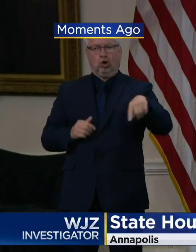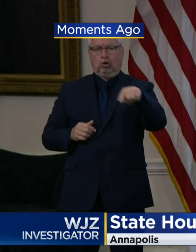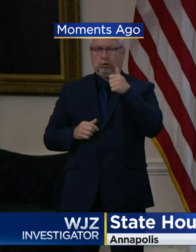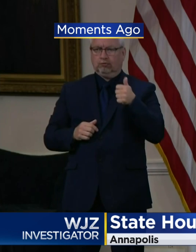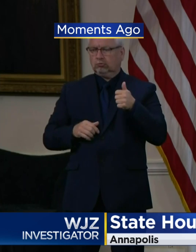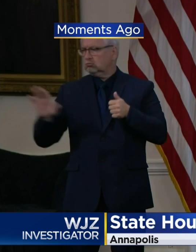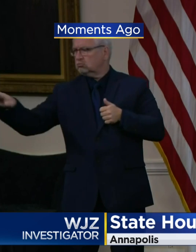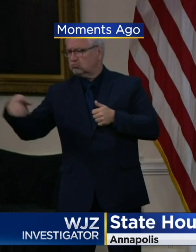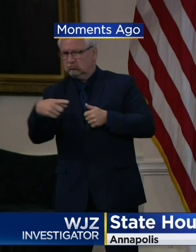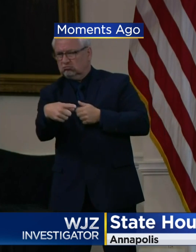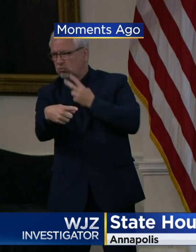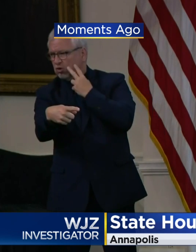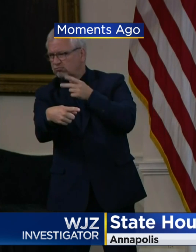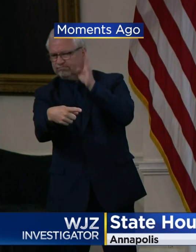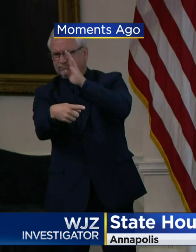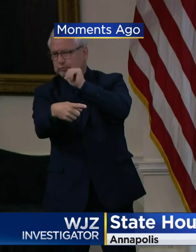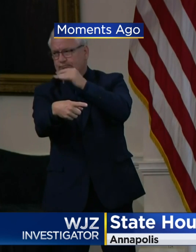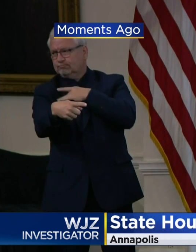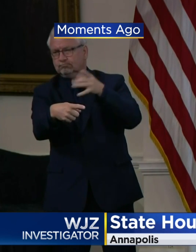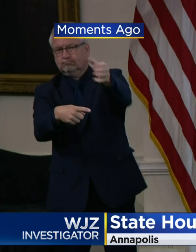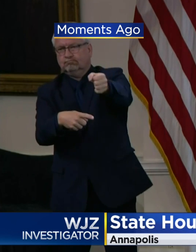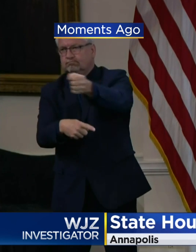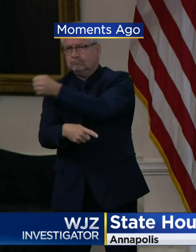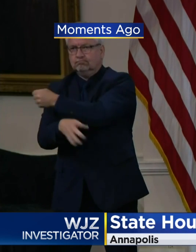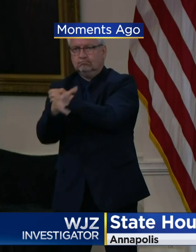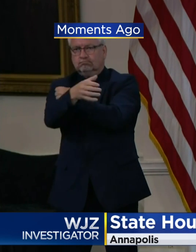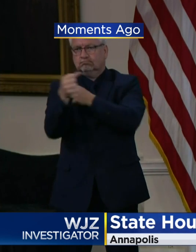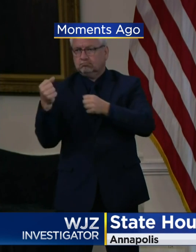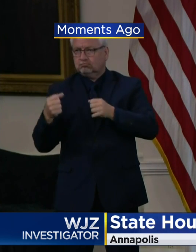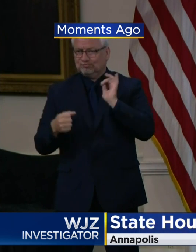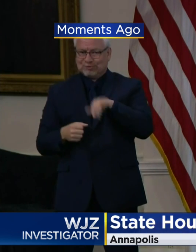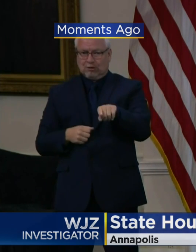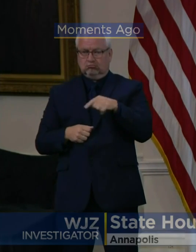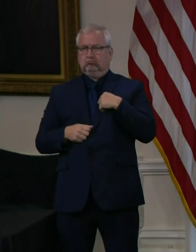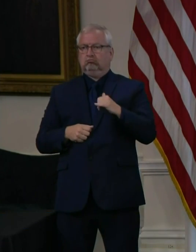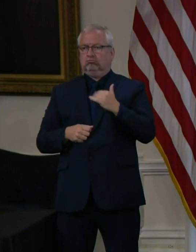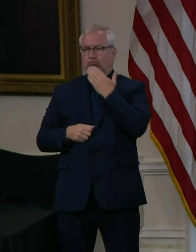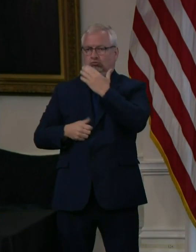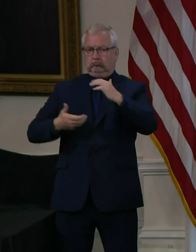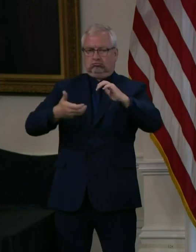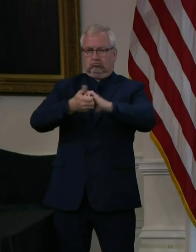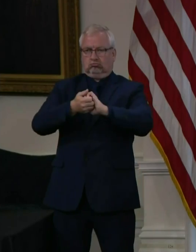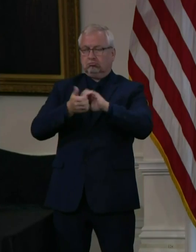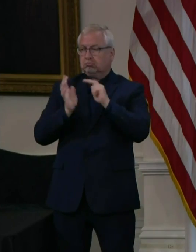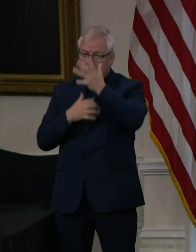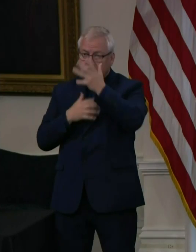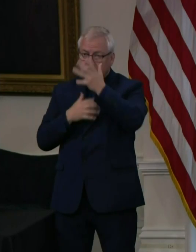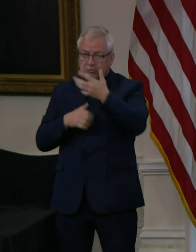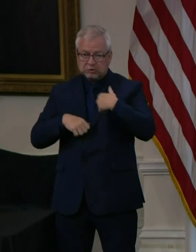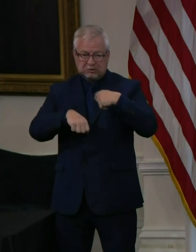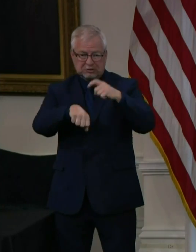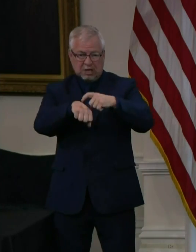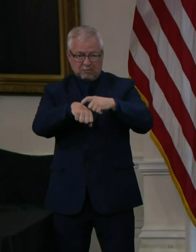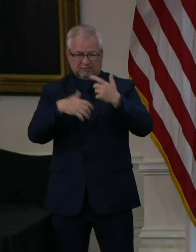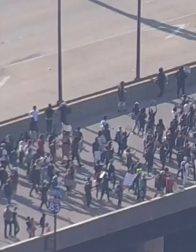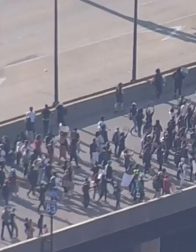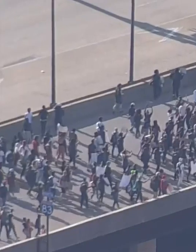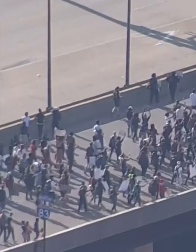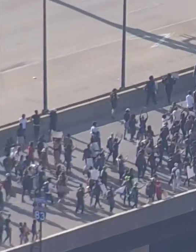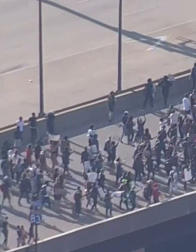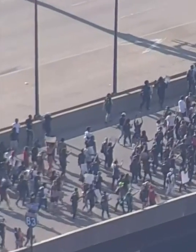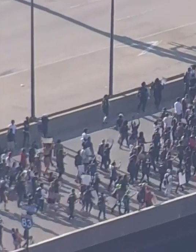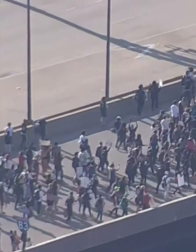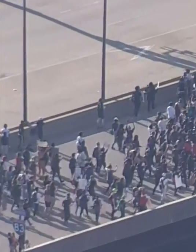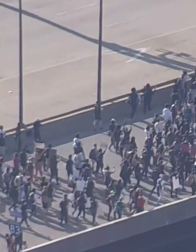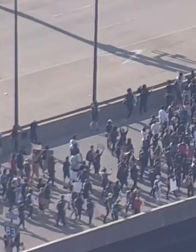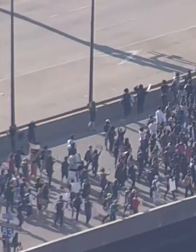TELLING PEOPLE, IT'S TIME TO GO HOME, AND TELLING THE BAD FOLKS, DON'T DO THAT, DON'T BREAK DOWN THOSE BARRICADES, DON'T THROW THOSE